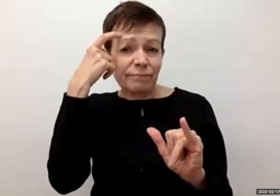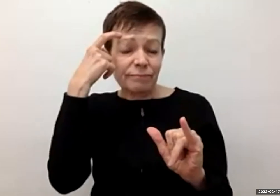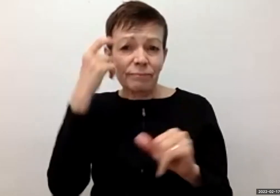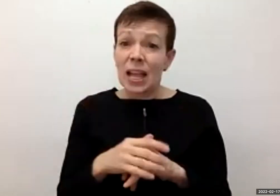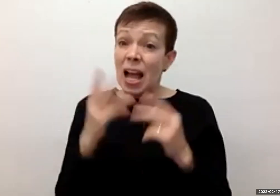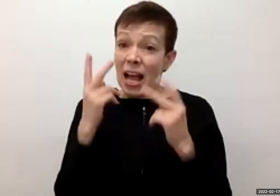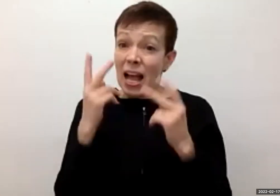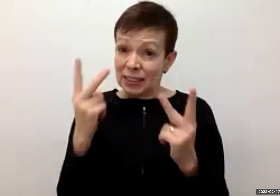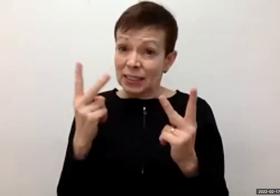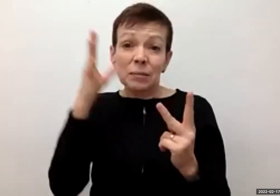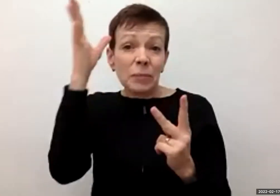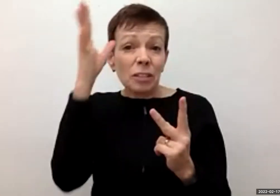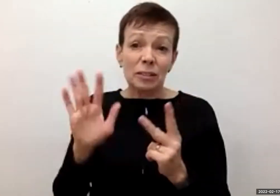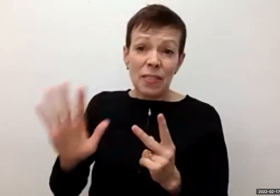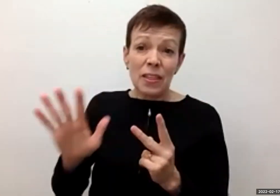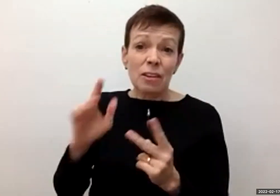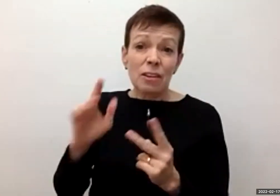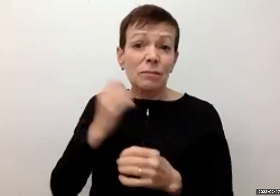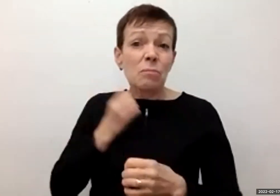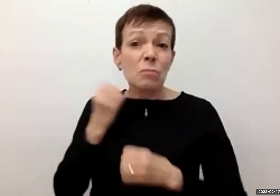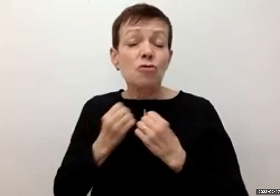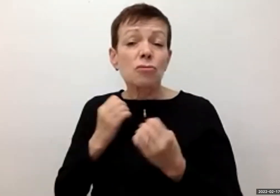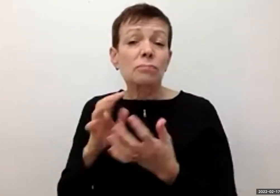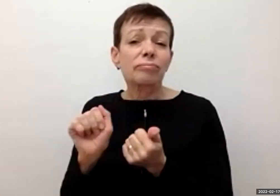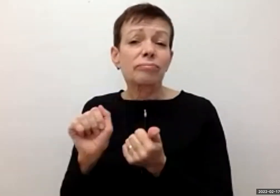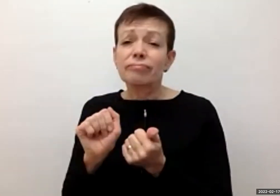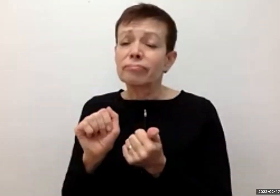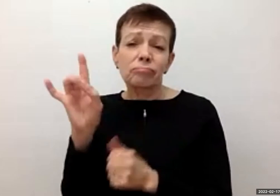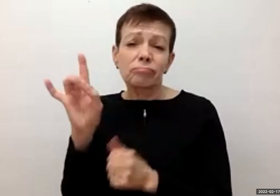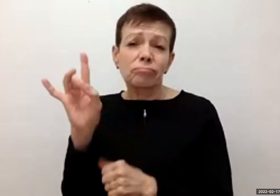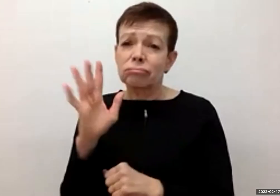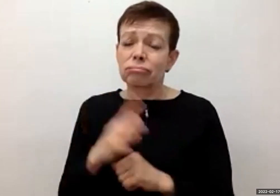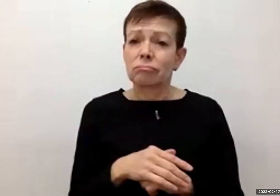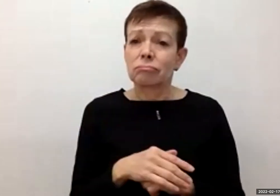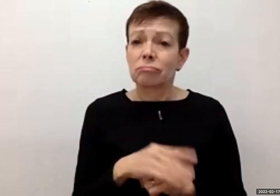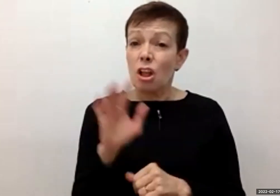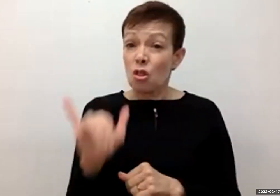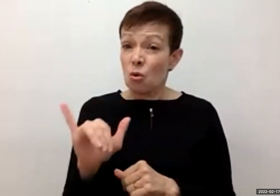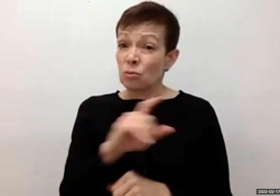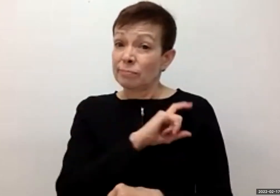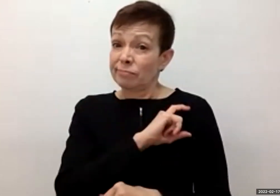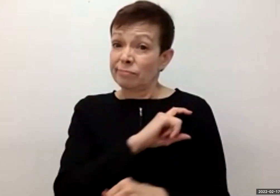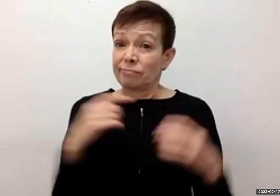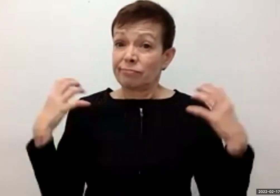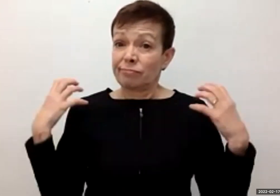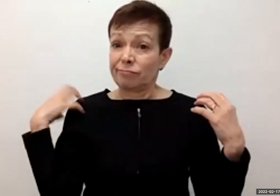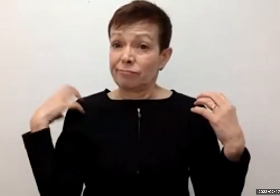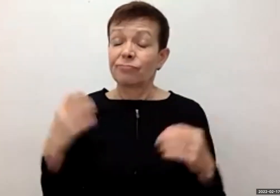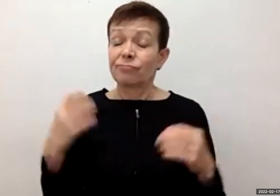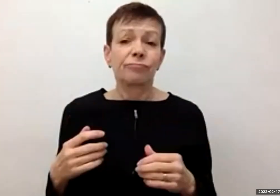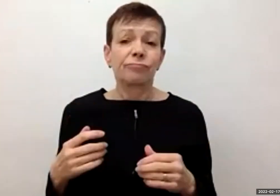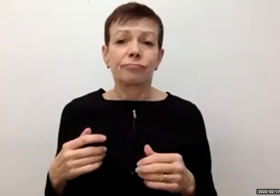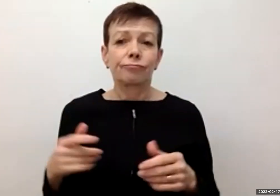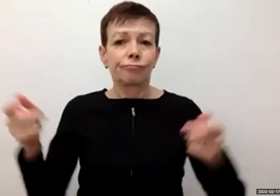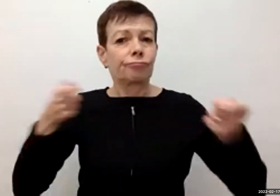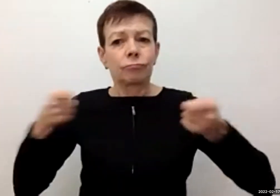parents pains me even more. Those officers demonstrated to us that they had absolute authority over us, and it didn't matter